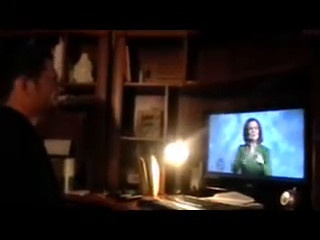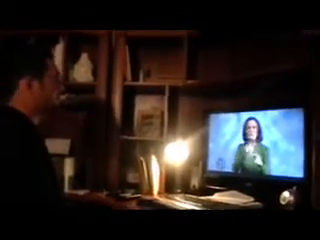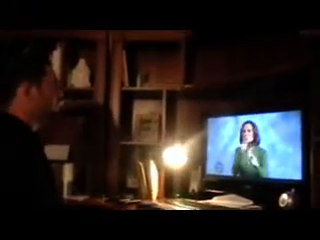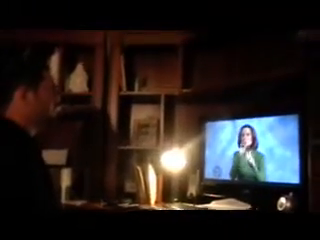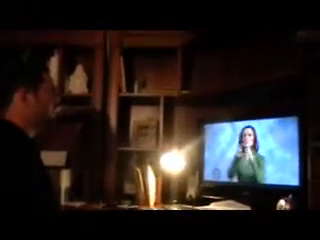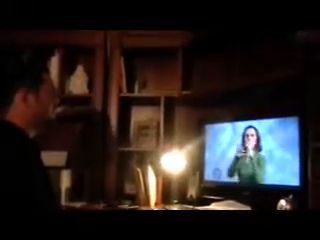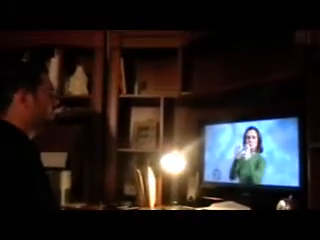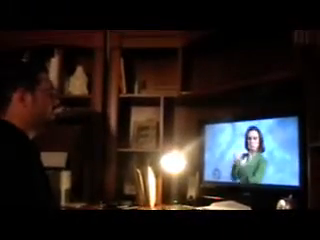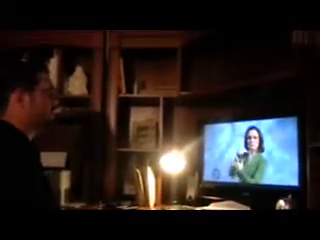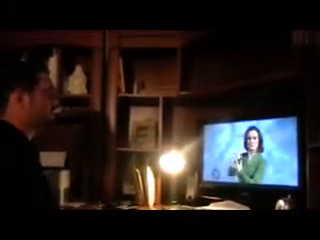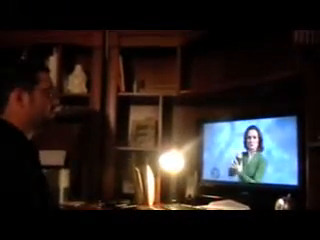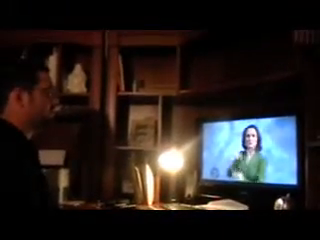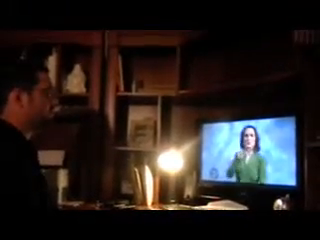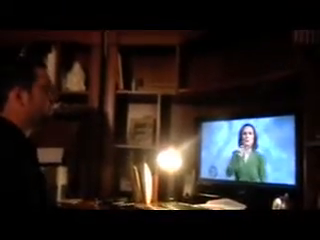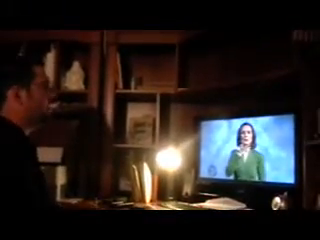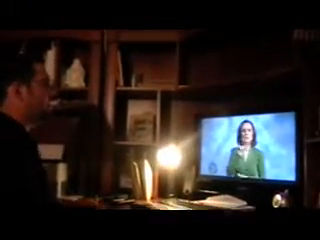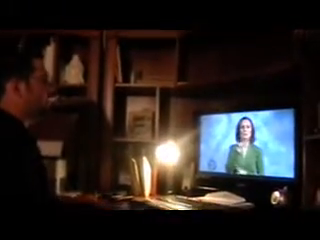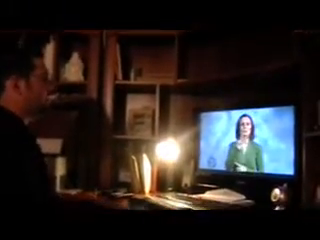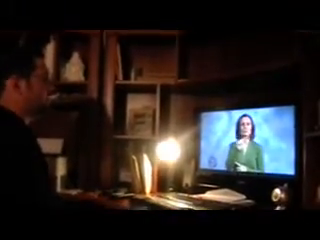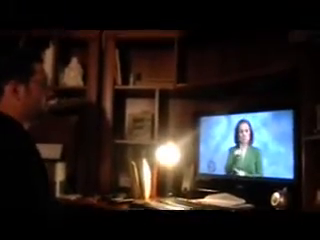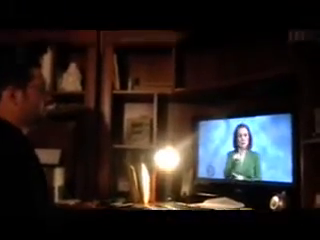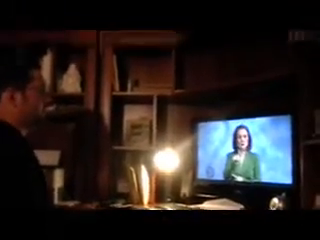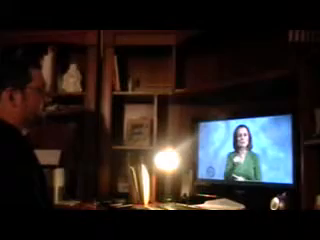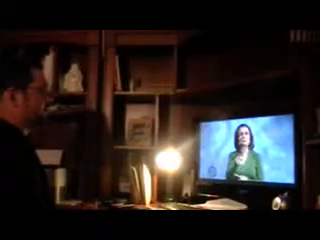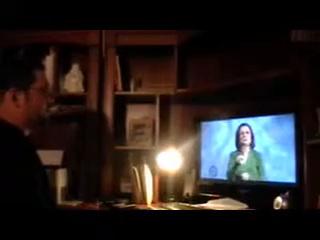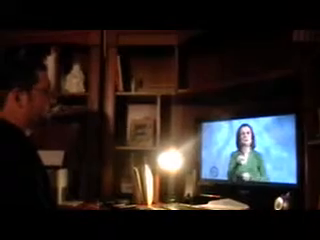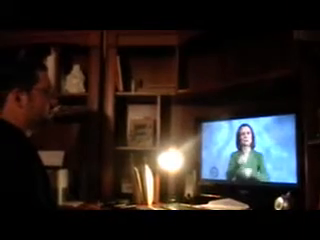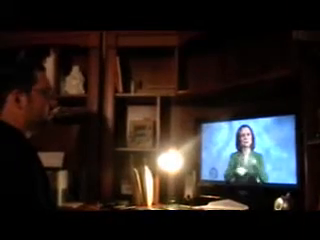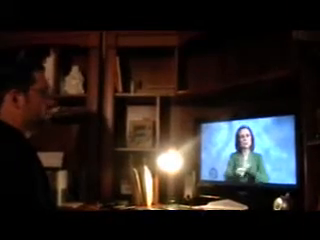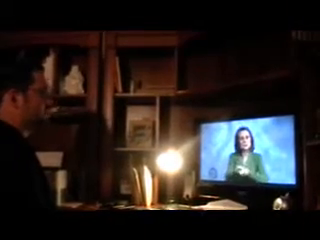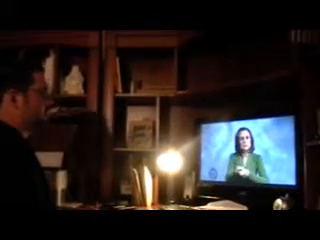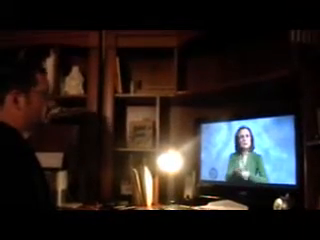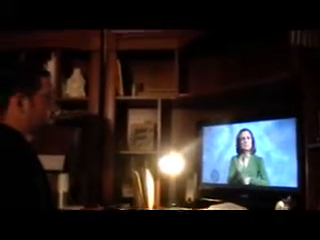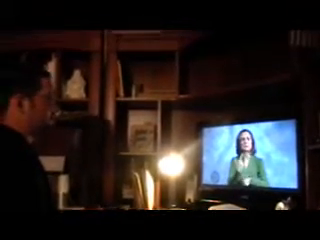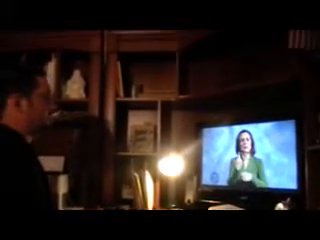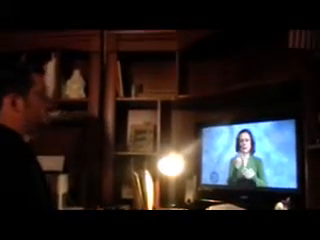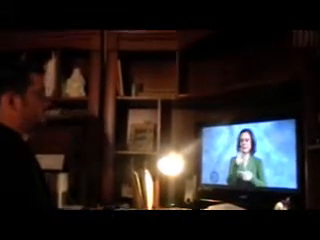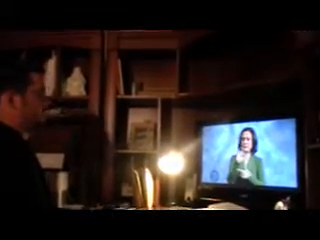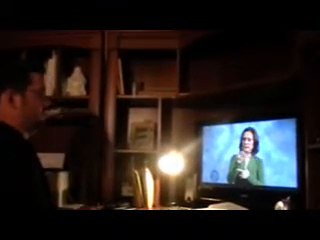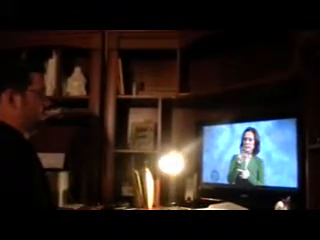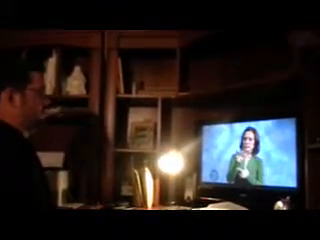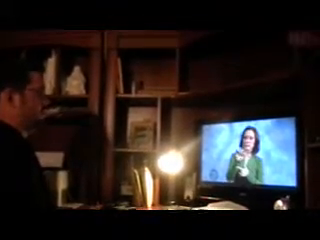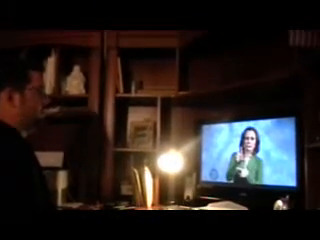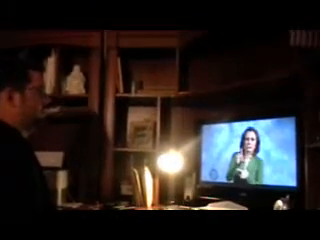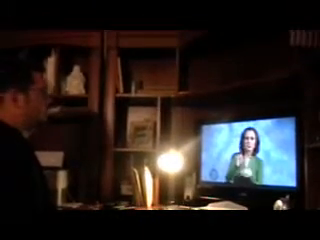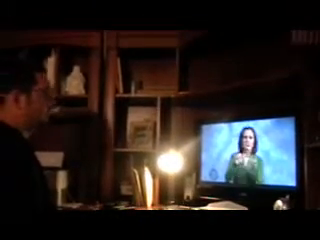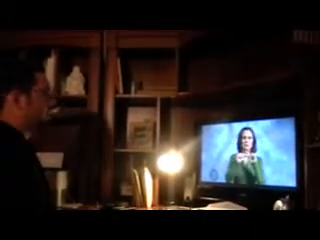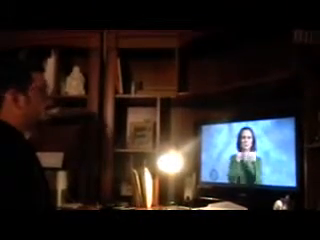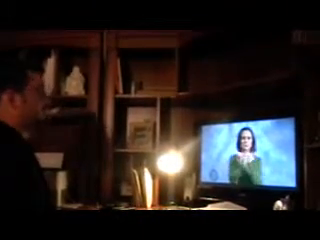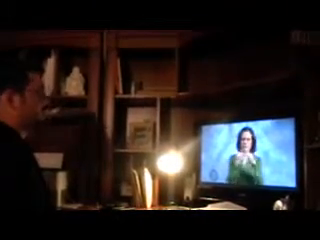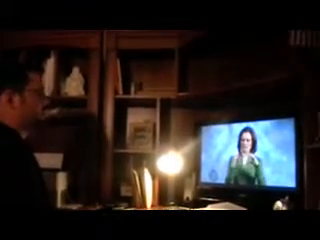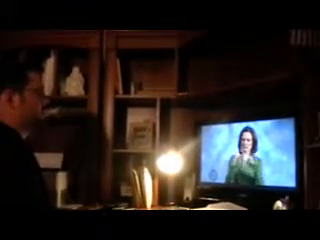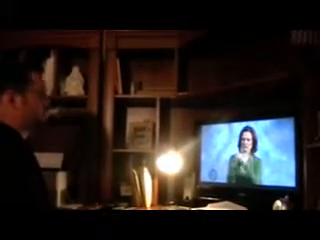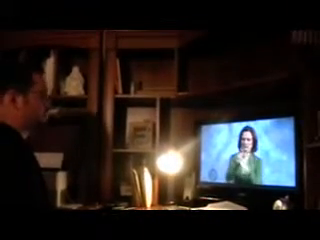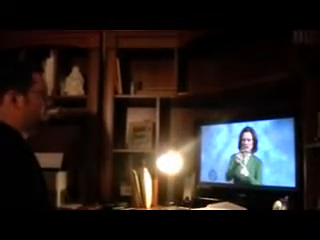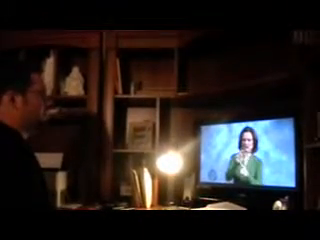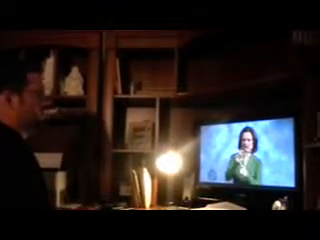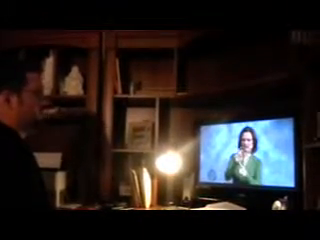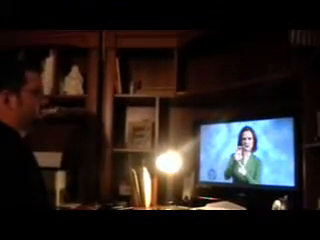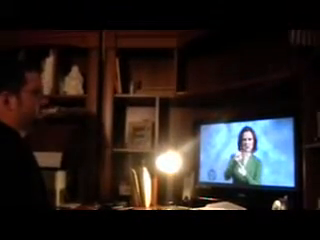Where did they get all that information from? All that information came from the Neutral Exchange Carrier Association, also known as